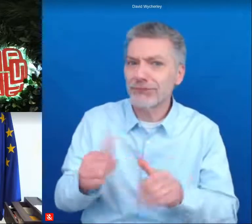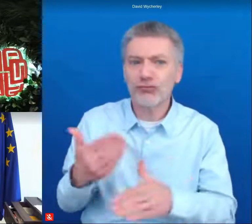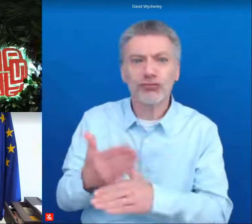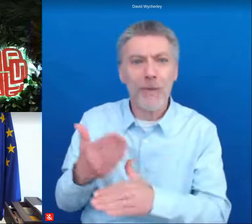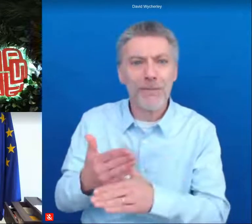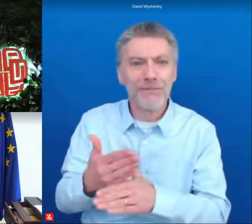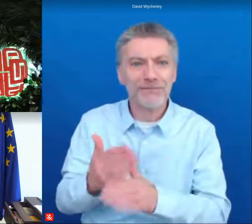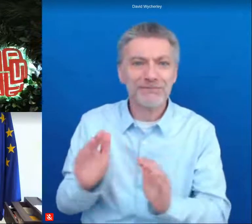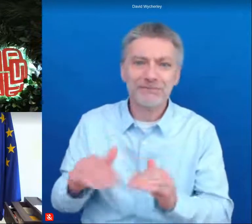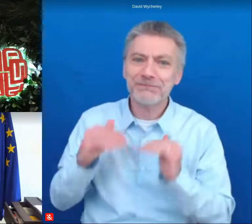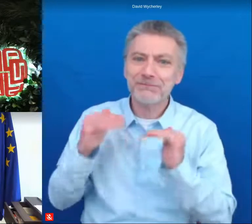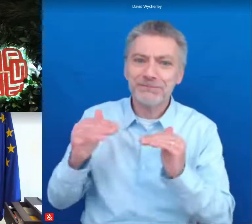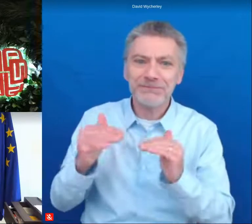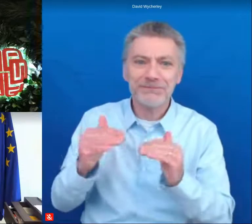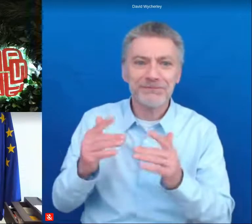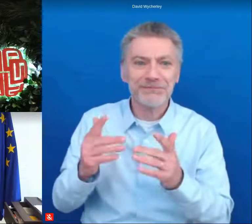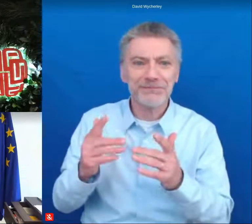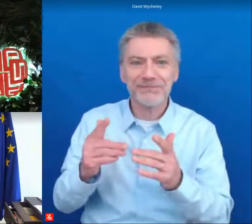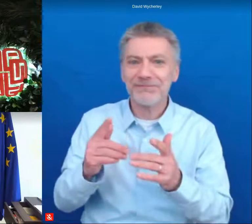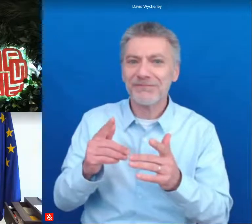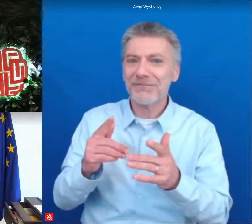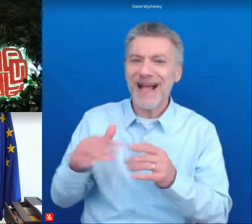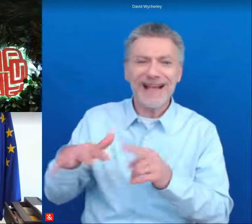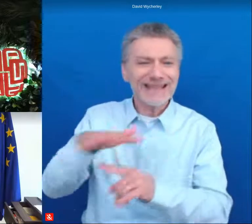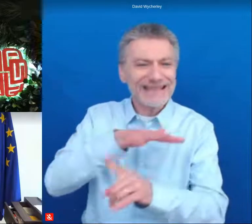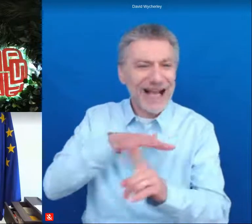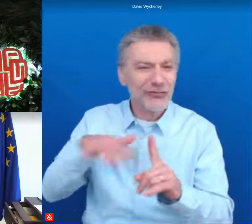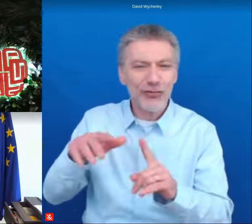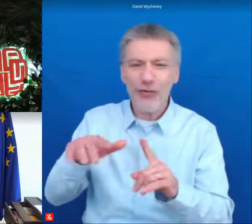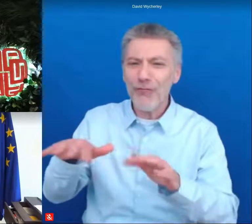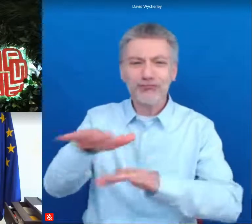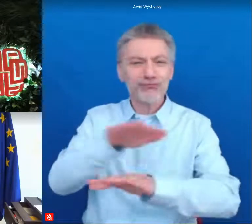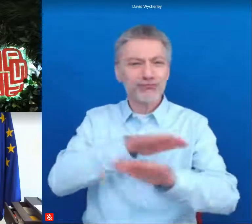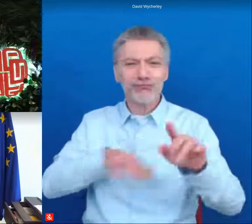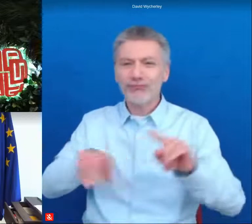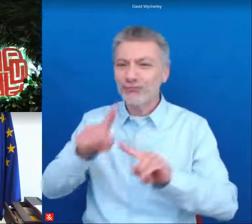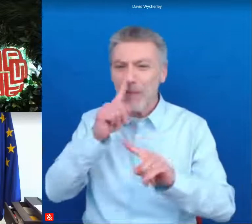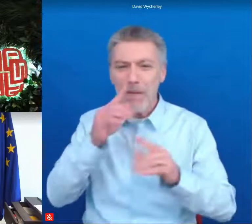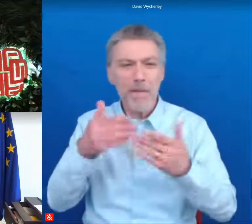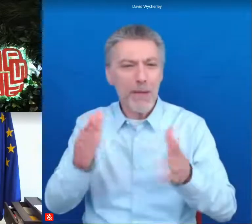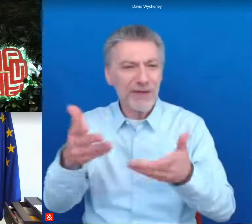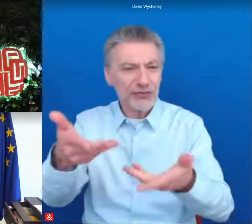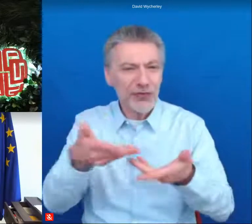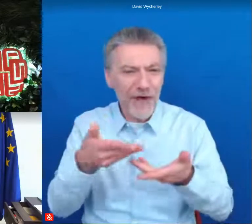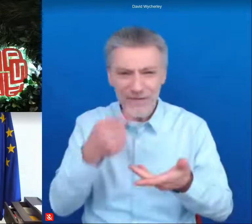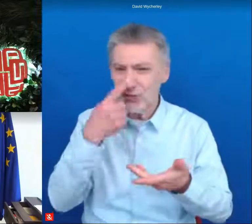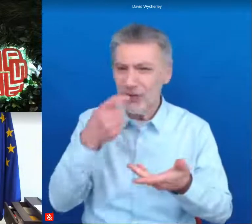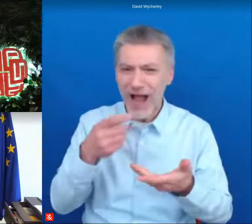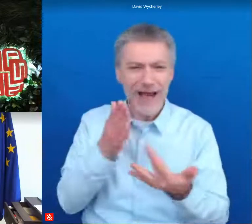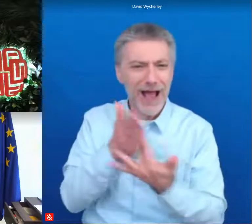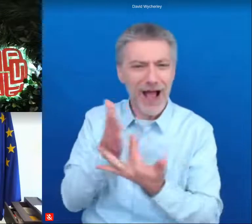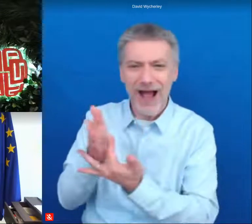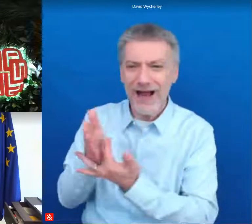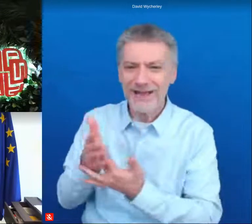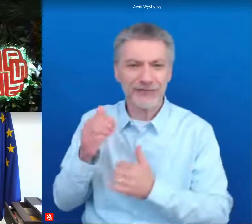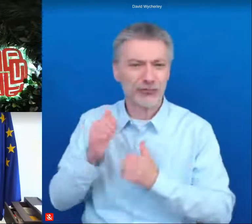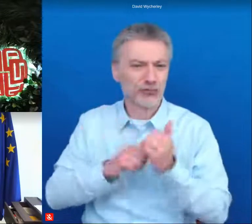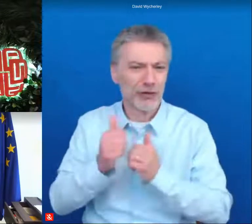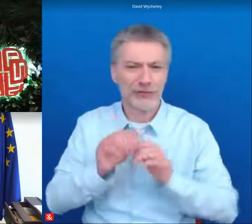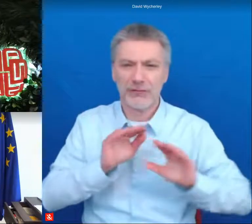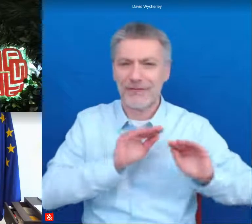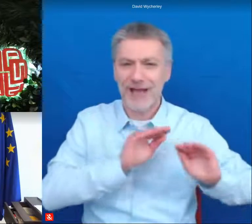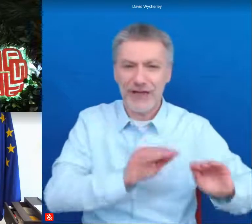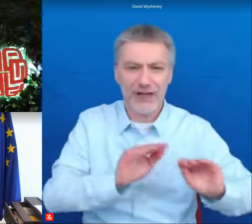from a high quality built and natural environment and to access public services and infrastructure from education and